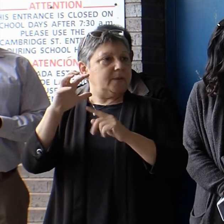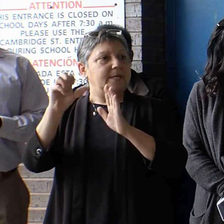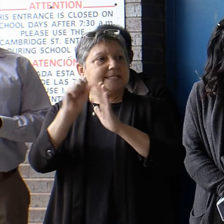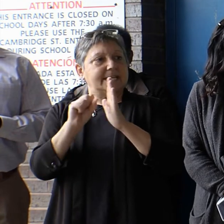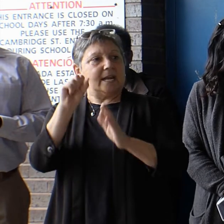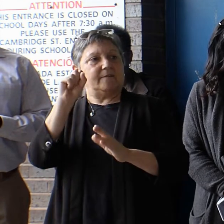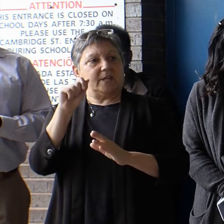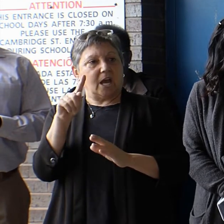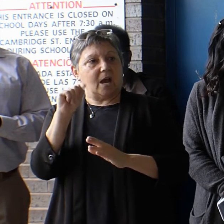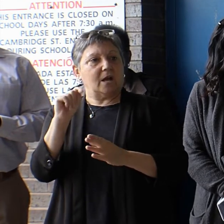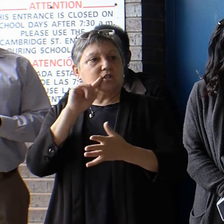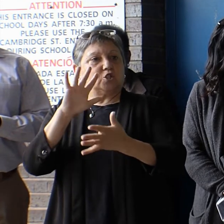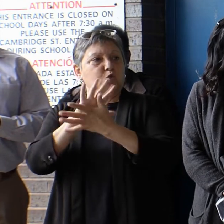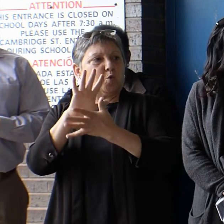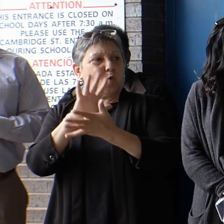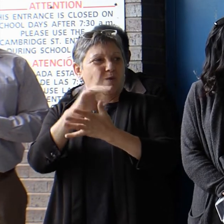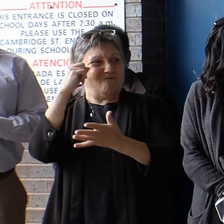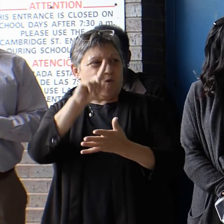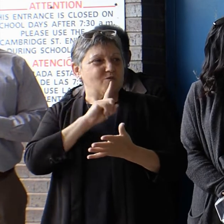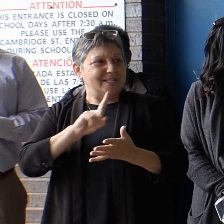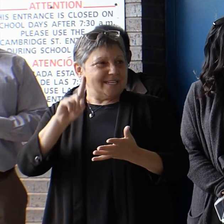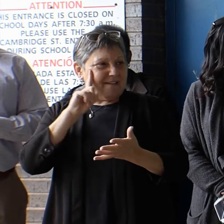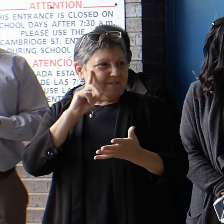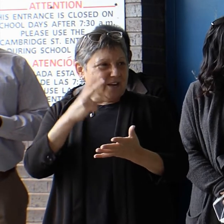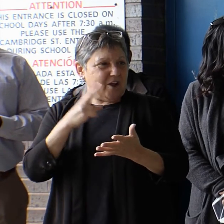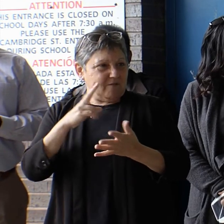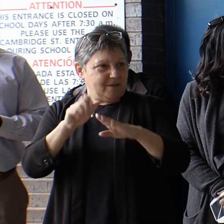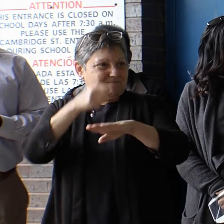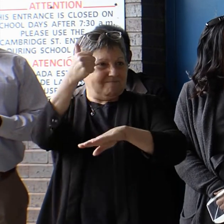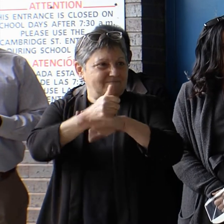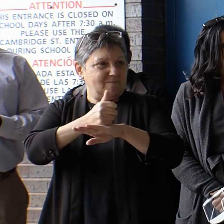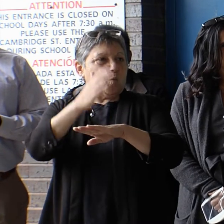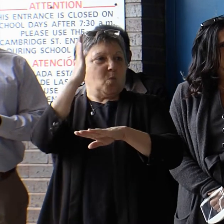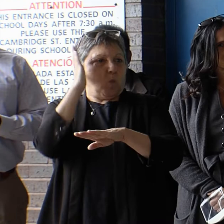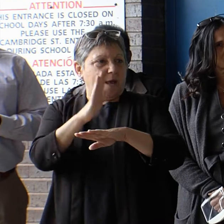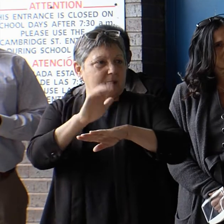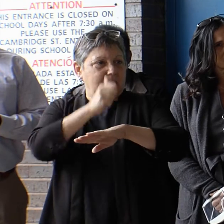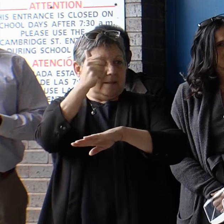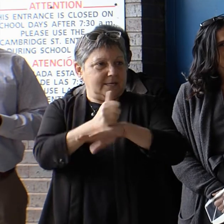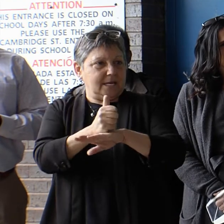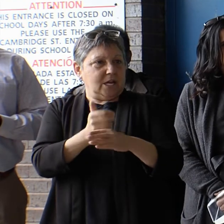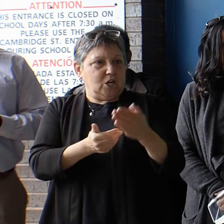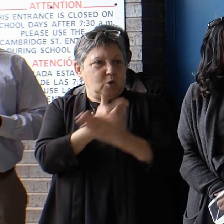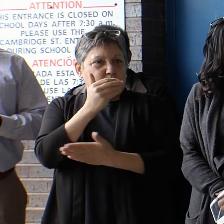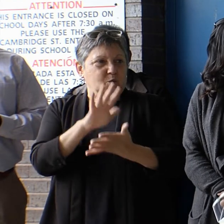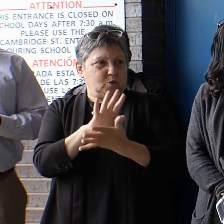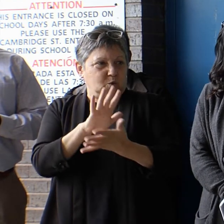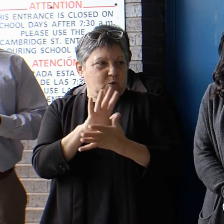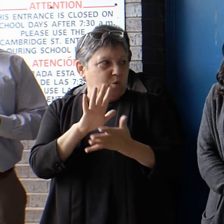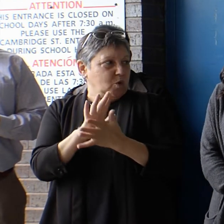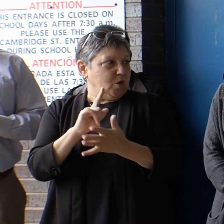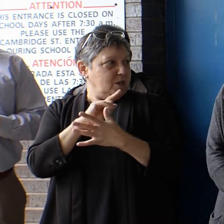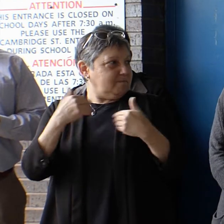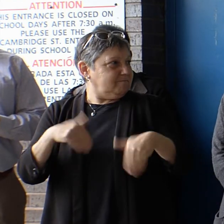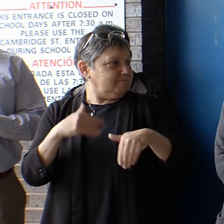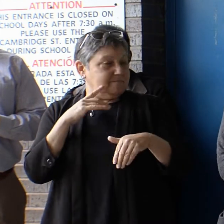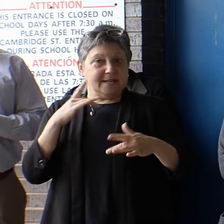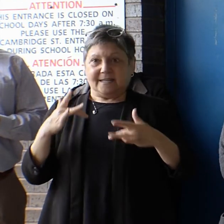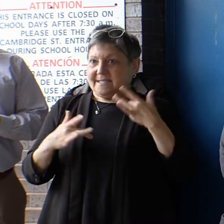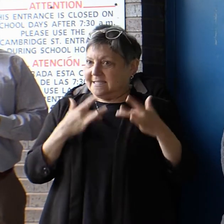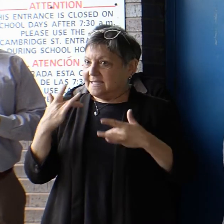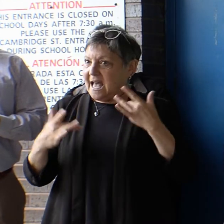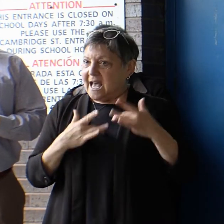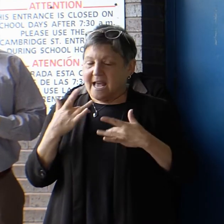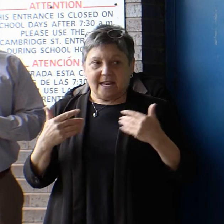for the deaf and hard of hearing. And this is incredibly exciting. And it is a new chapter